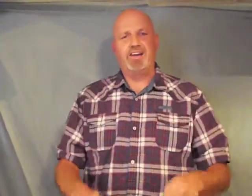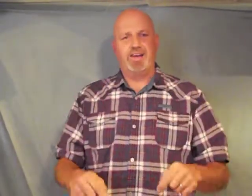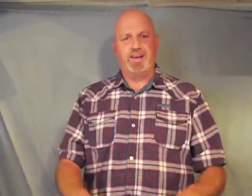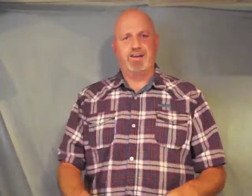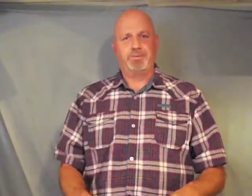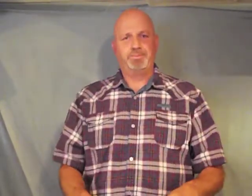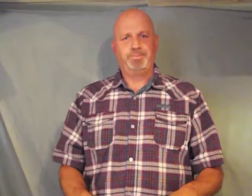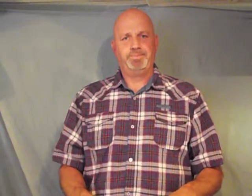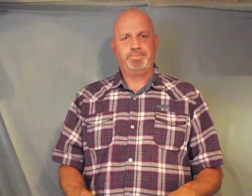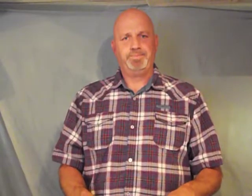him